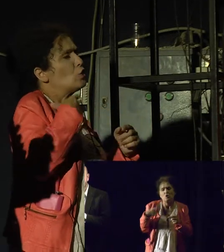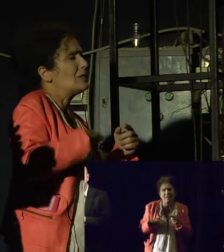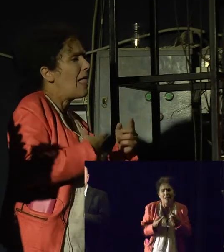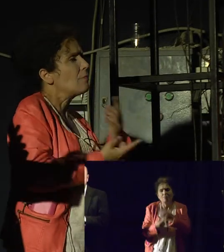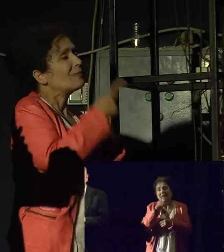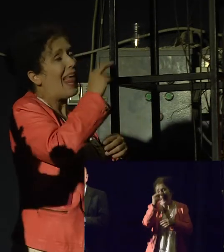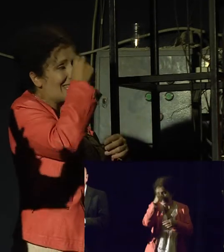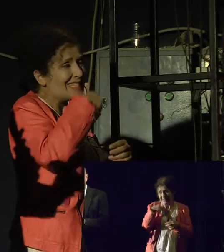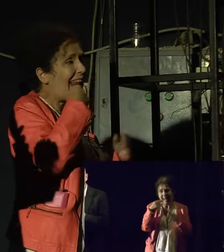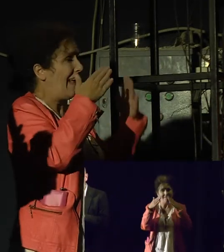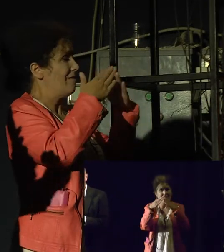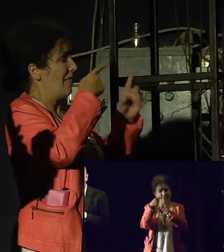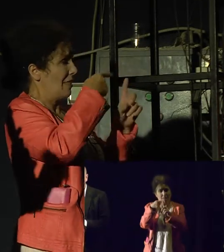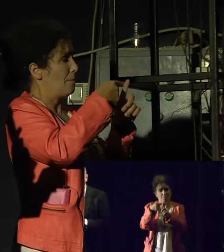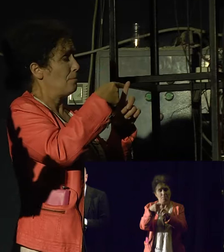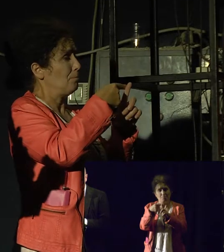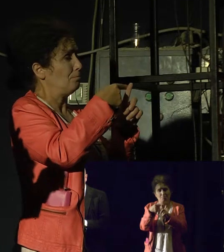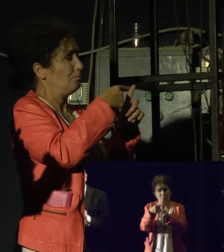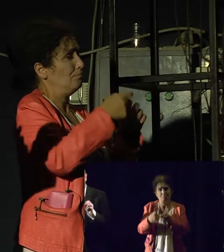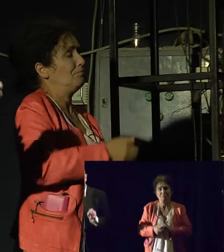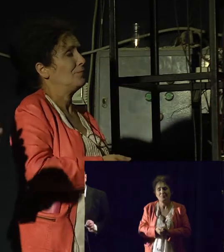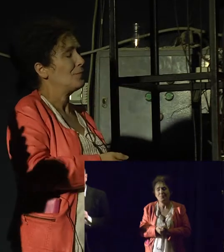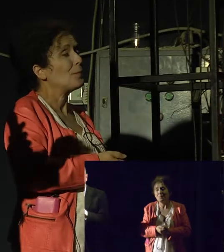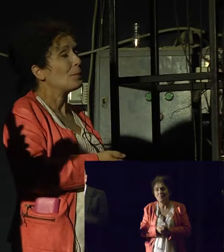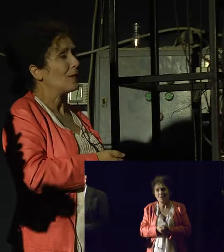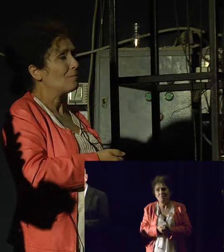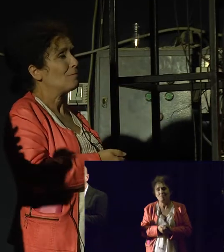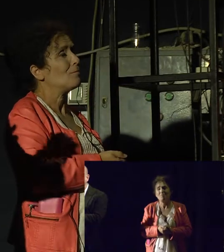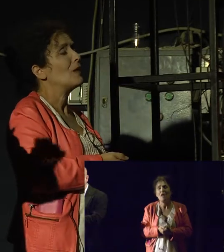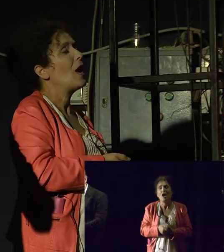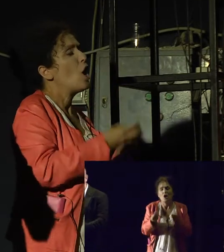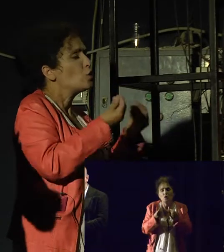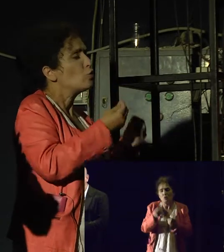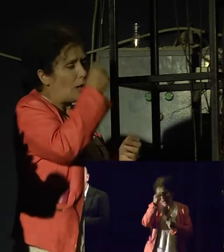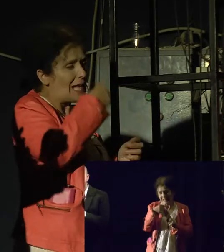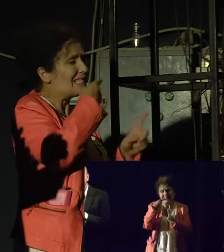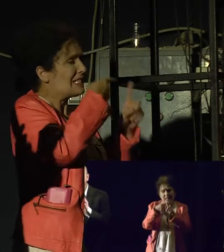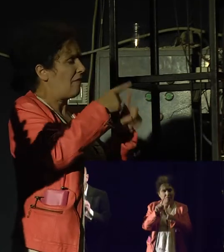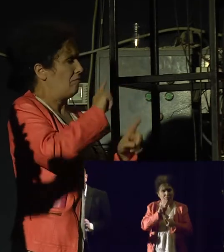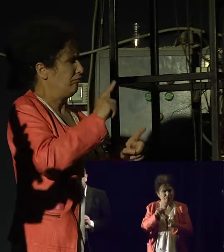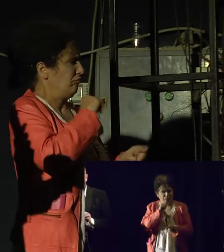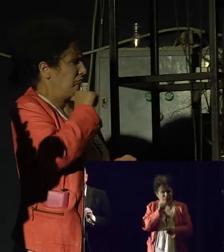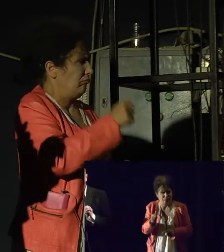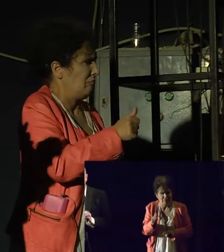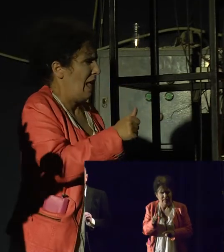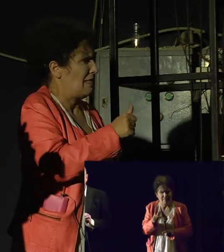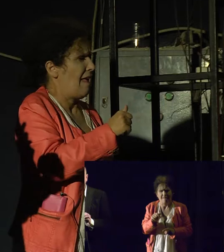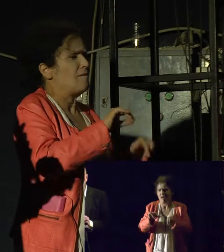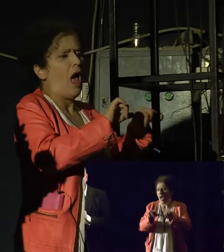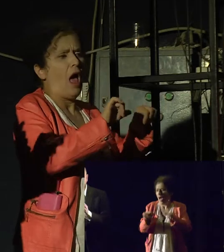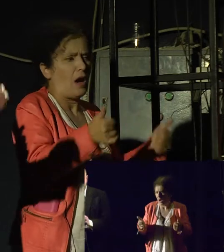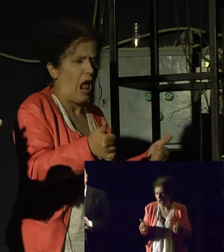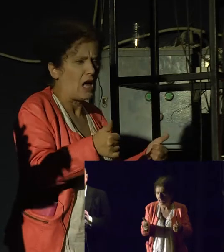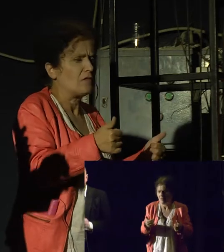social innovation of recent times that the church disapproves of. So divorce, family planning, abortion, equality between men and